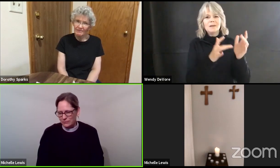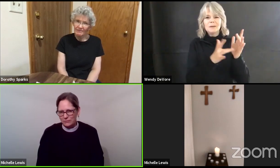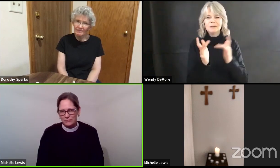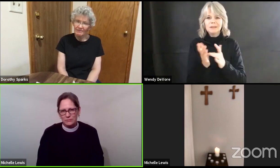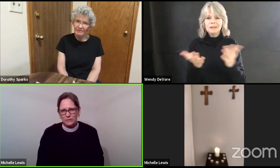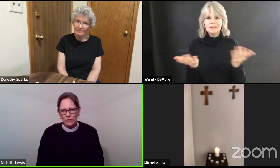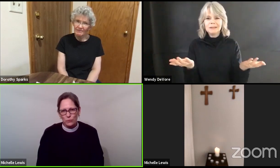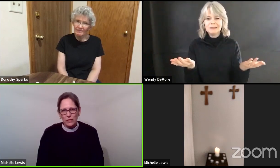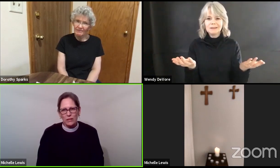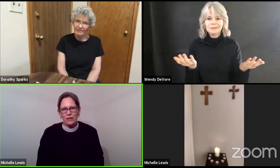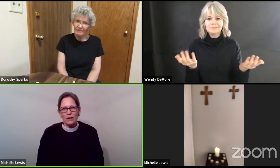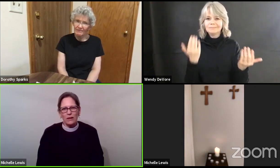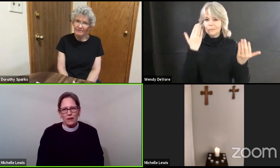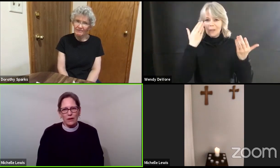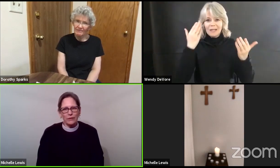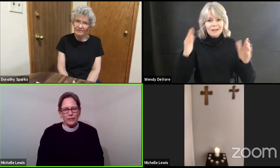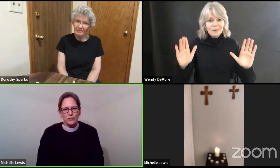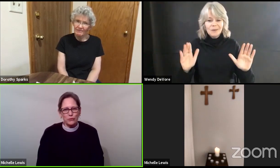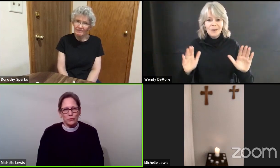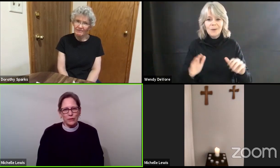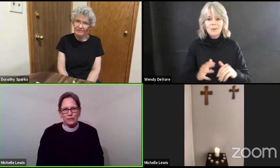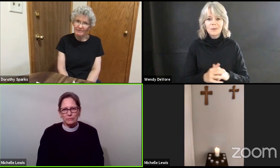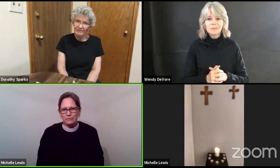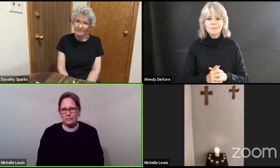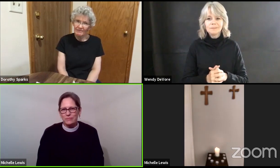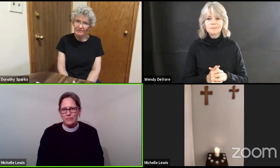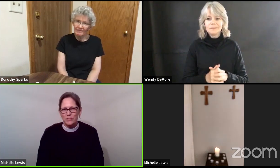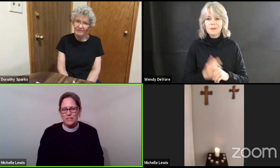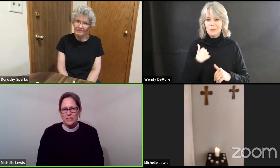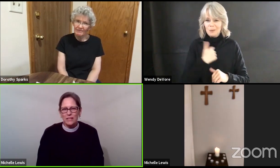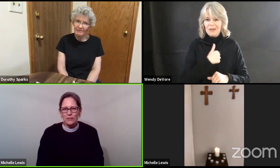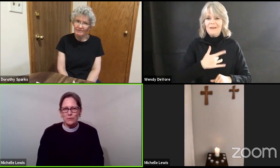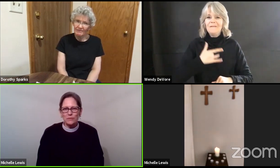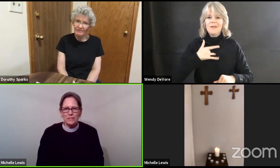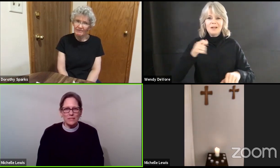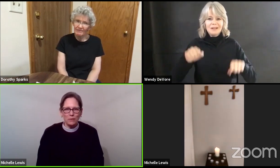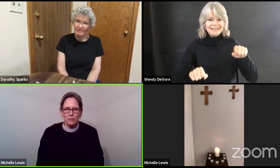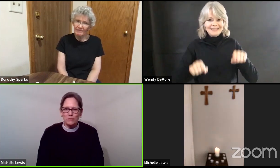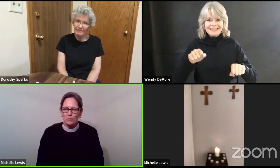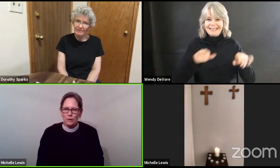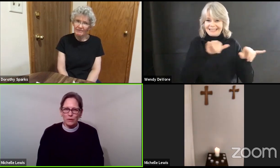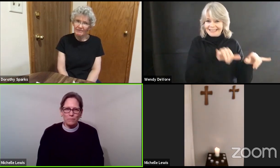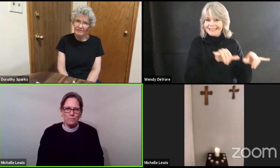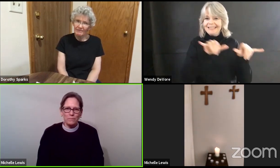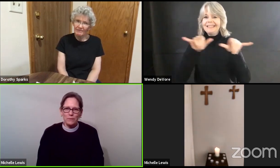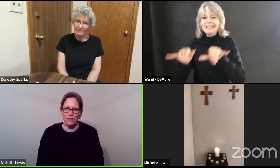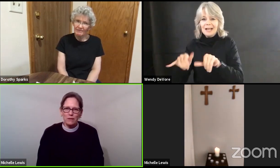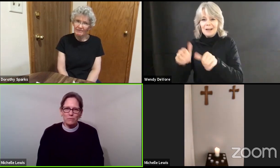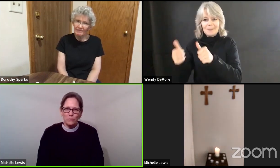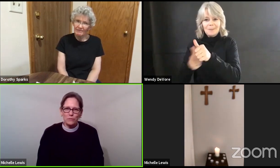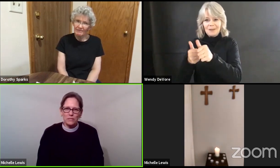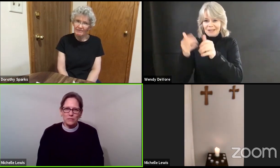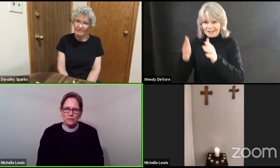we are unsure just like those disciples were that first Easter